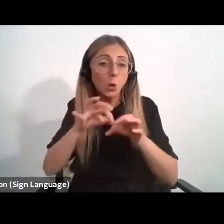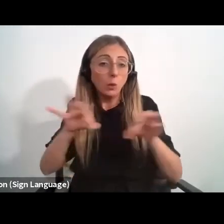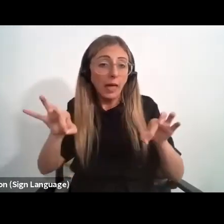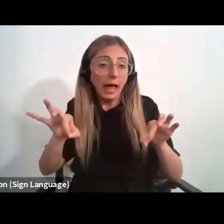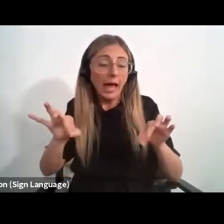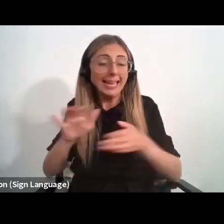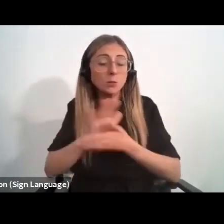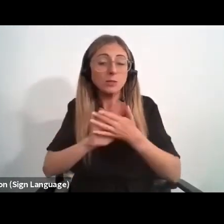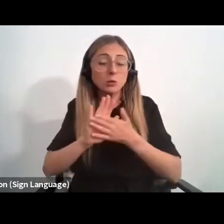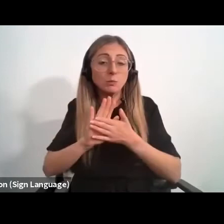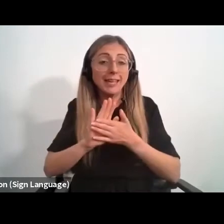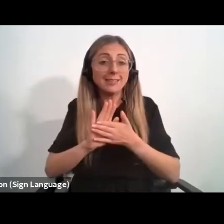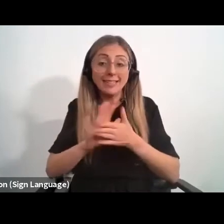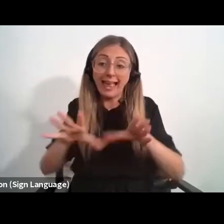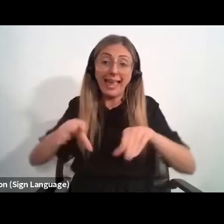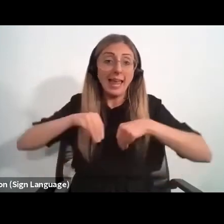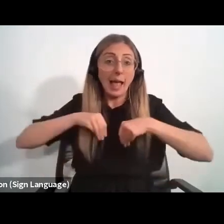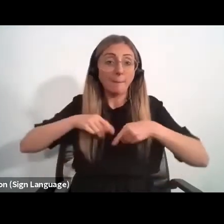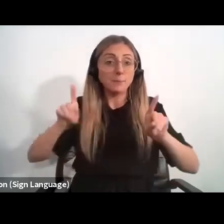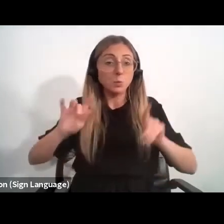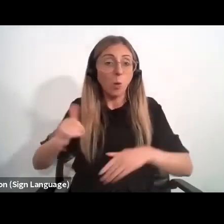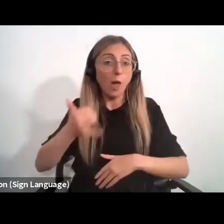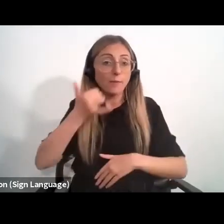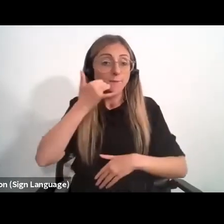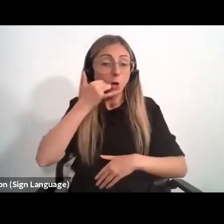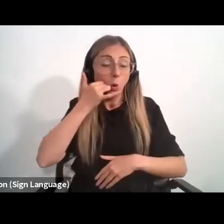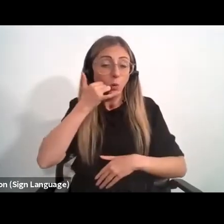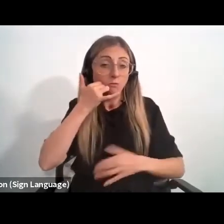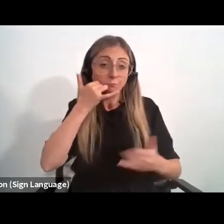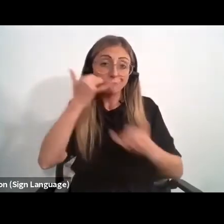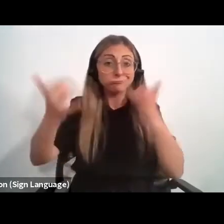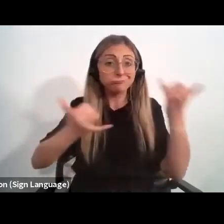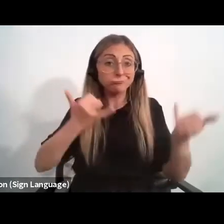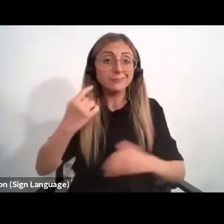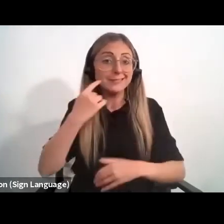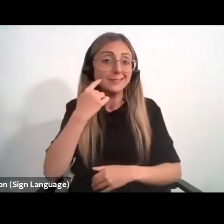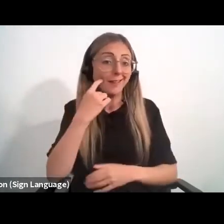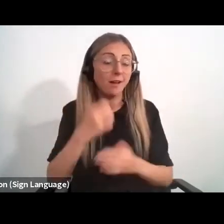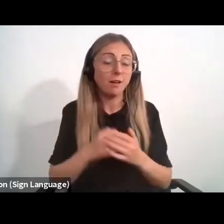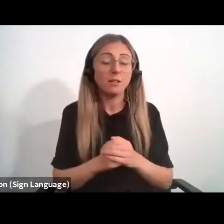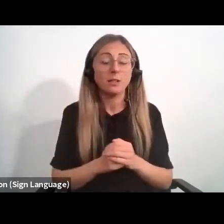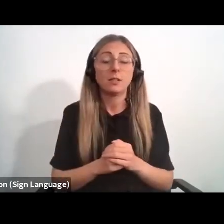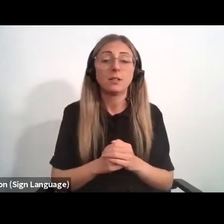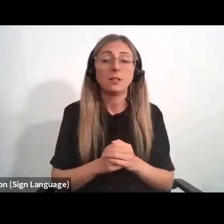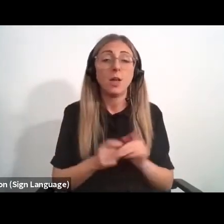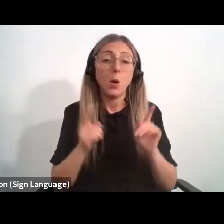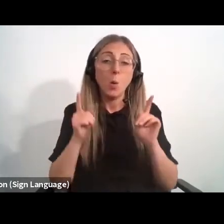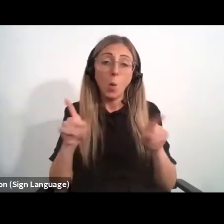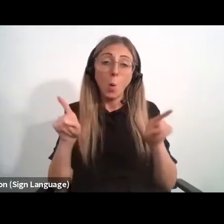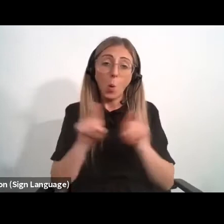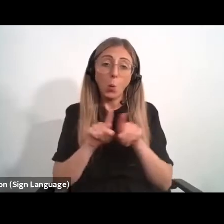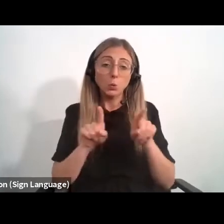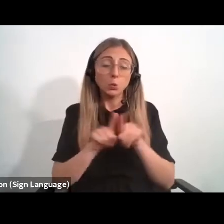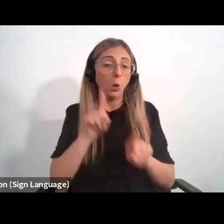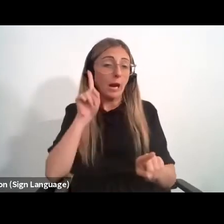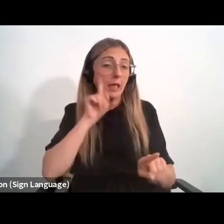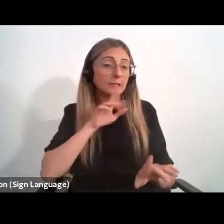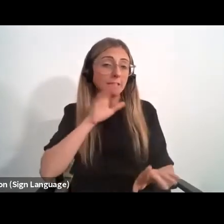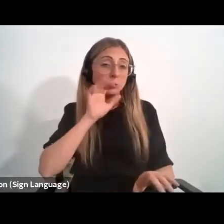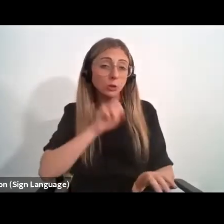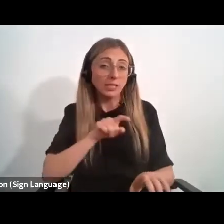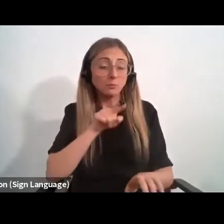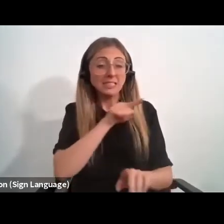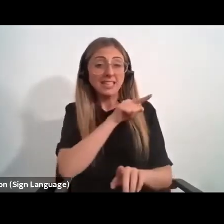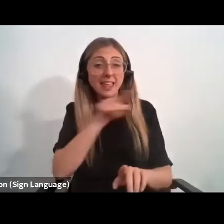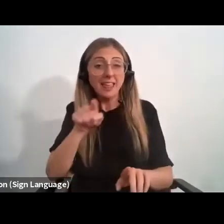the path for adoption of mobile telephony, and so on. Ladies and gentlemen, as these few